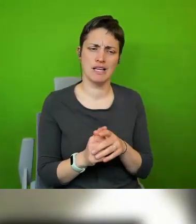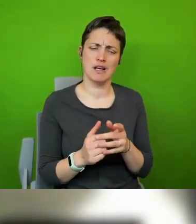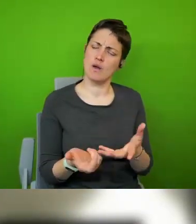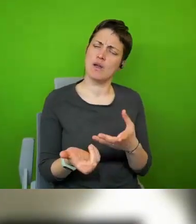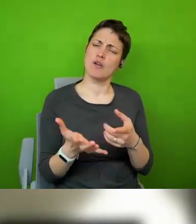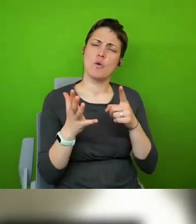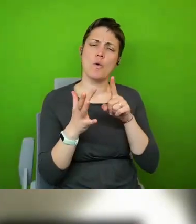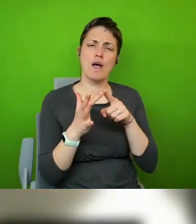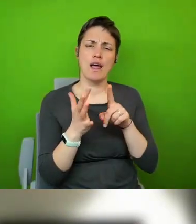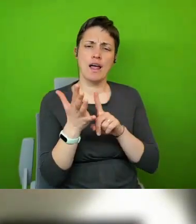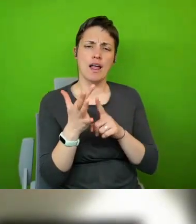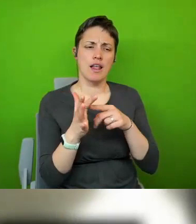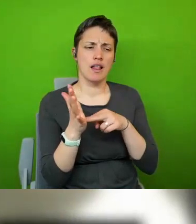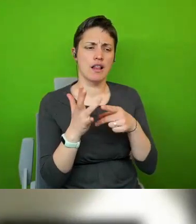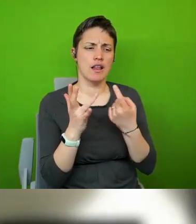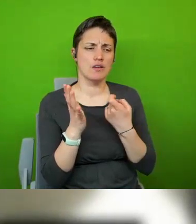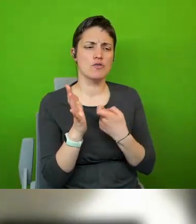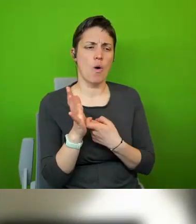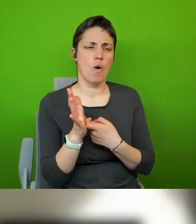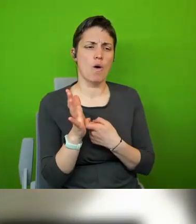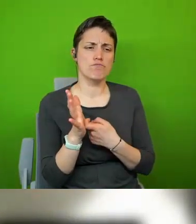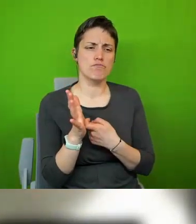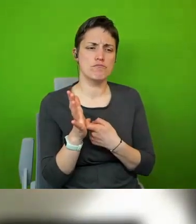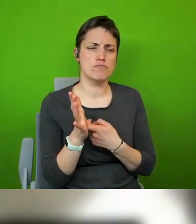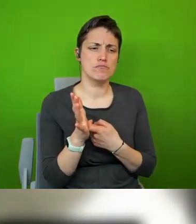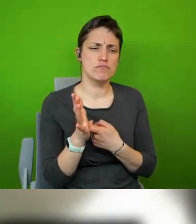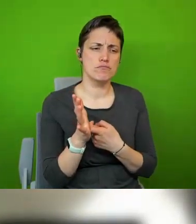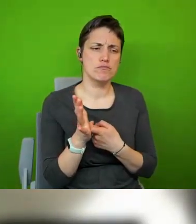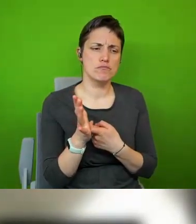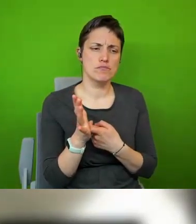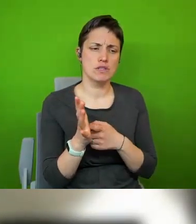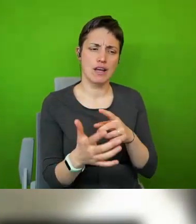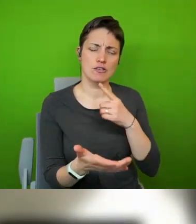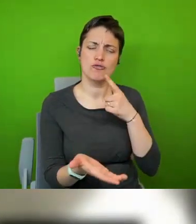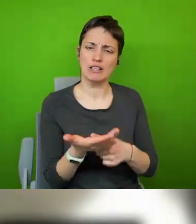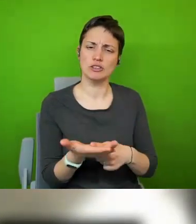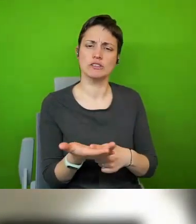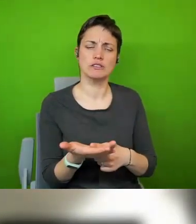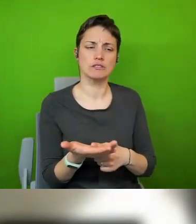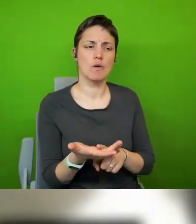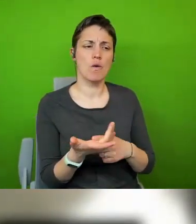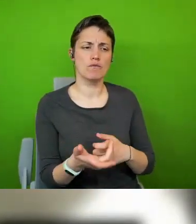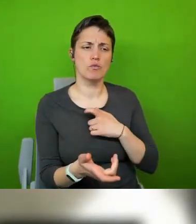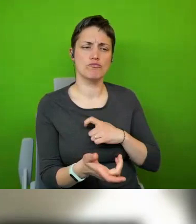declaration of human rights and challenge current government changes to reduce our human rights